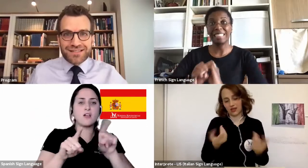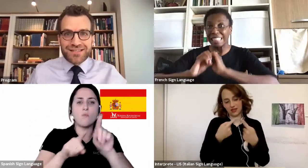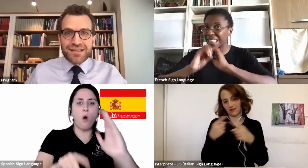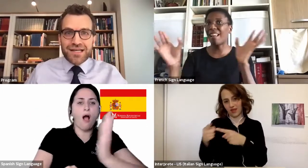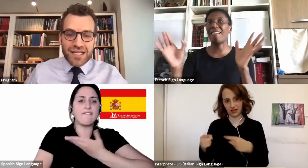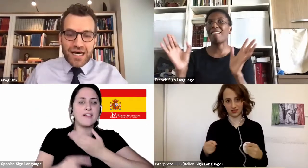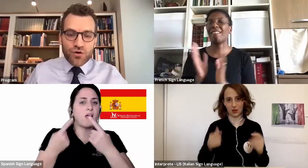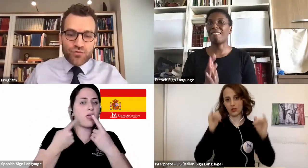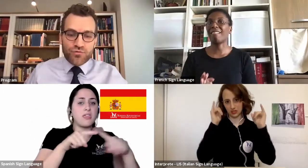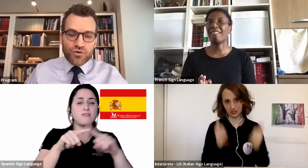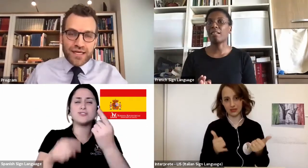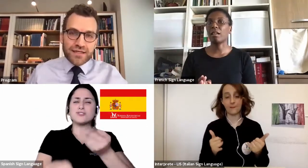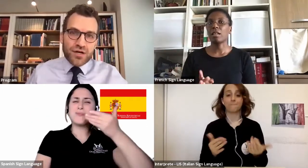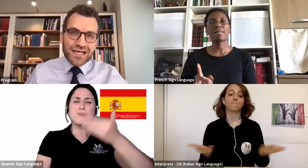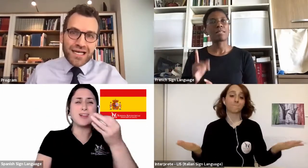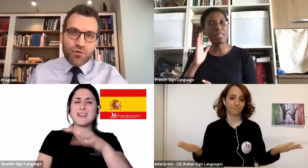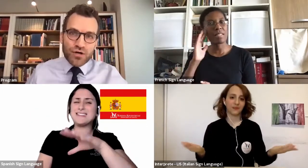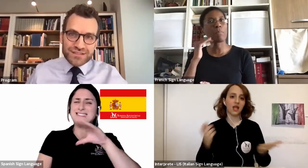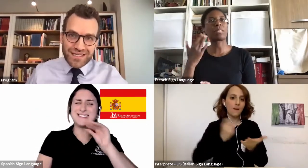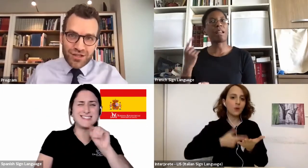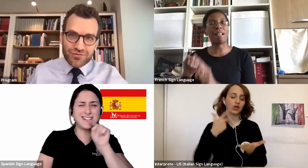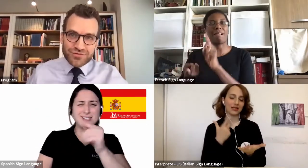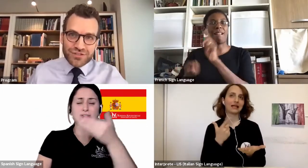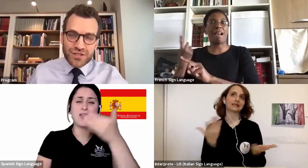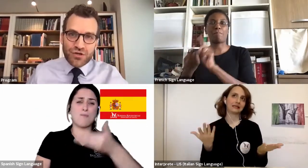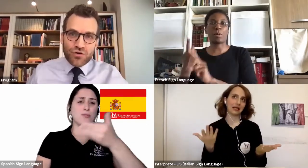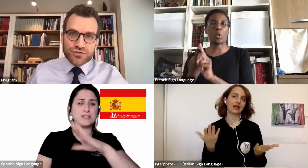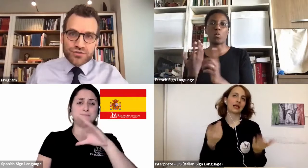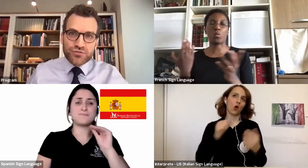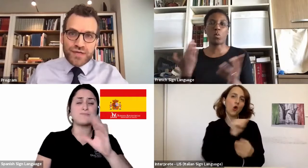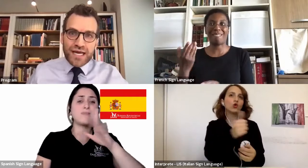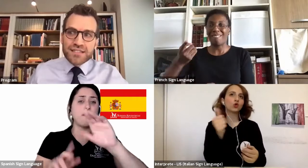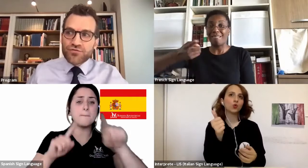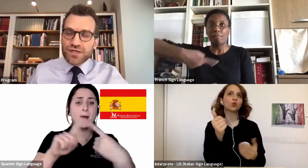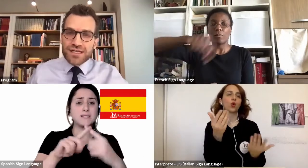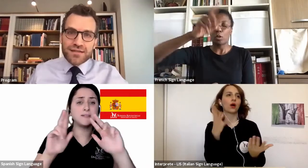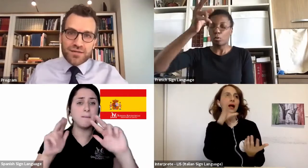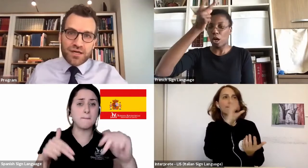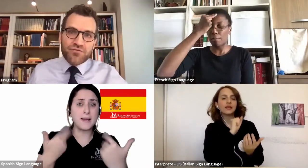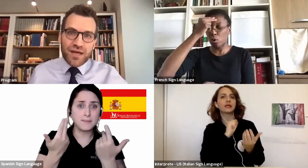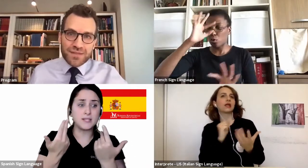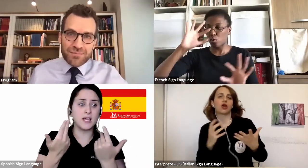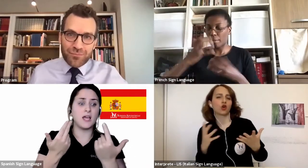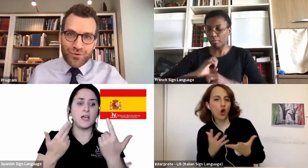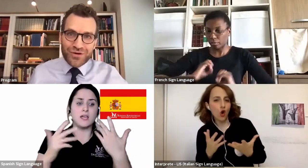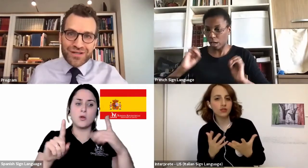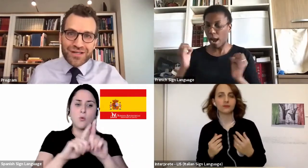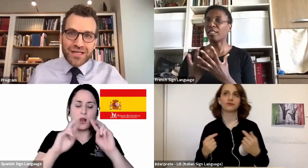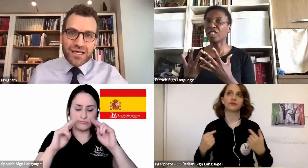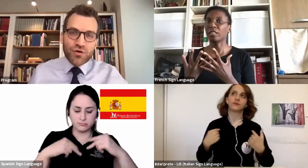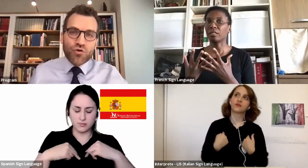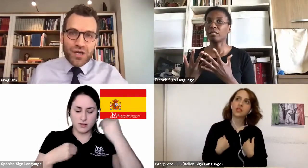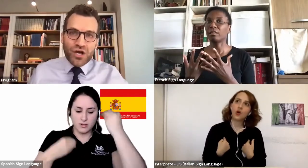that and allow for that and allow ourselves also to react differently than my family member